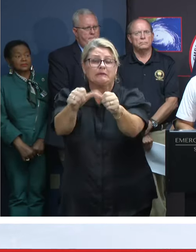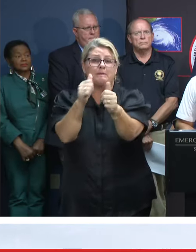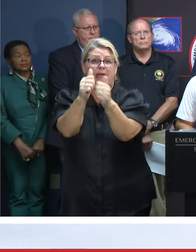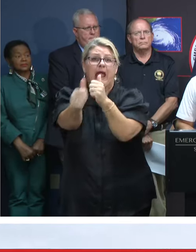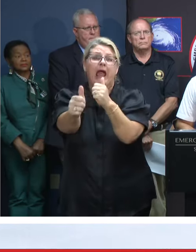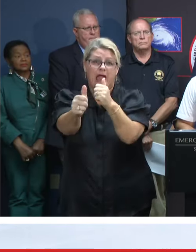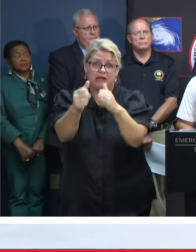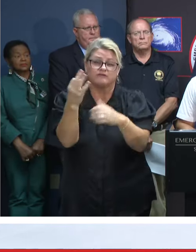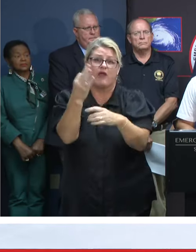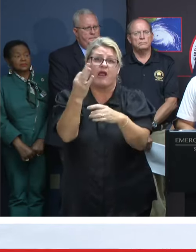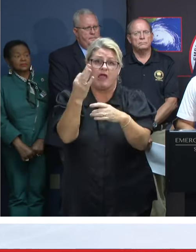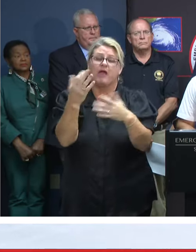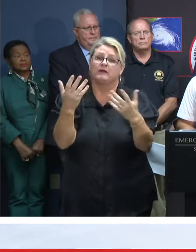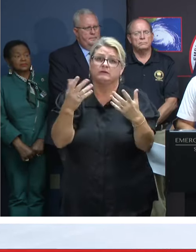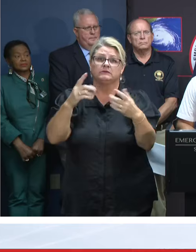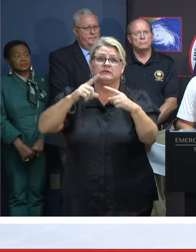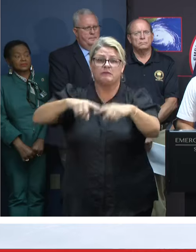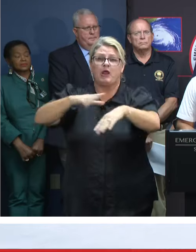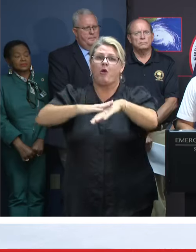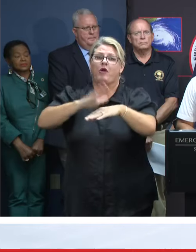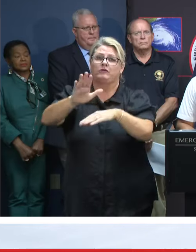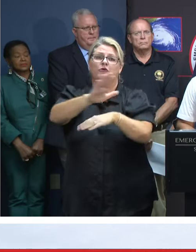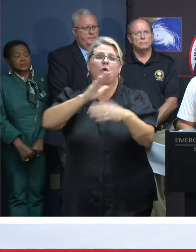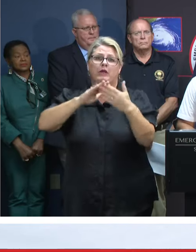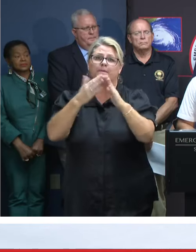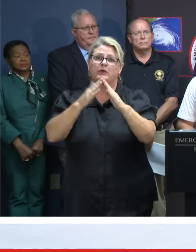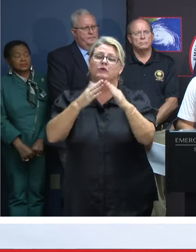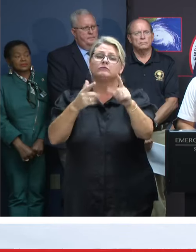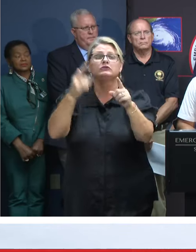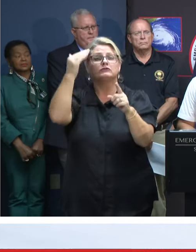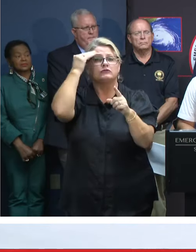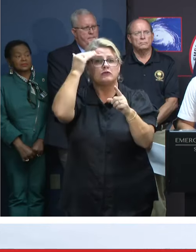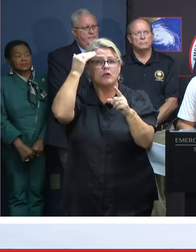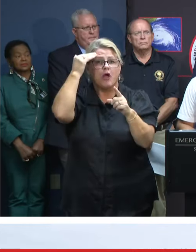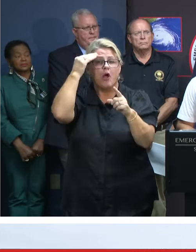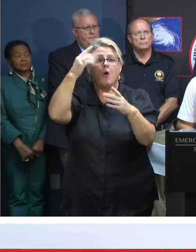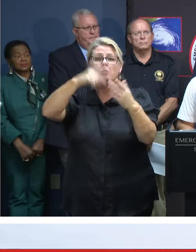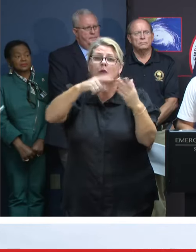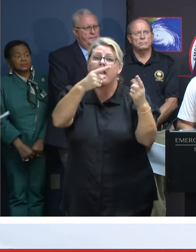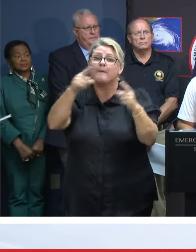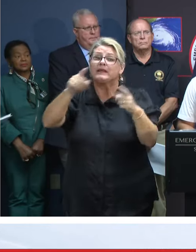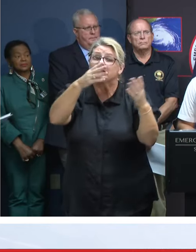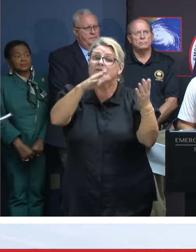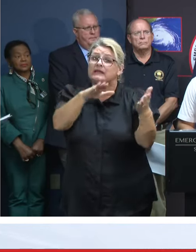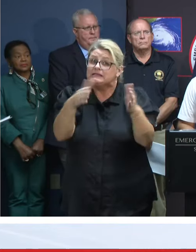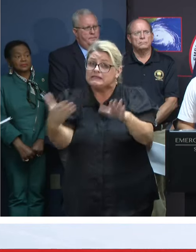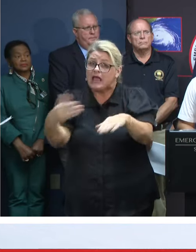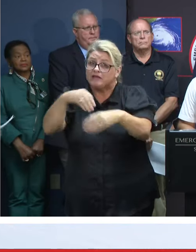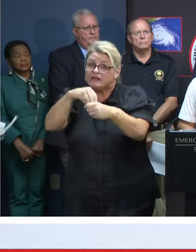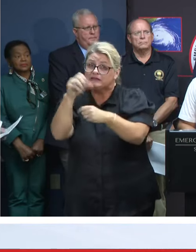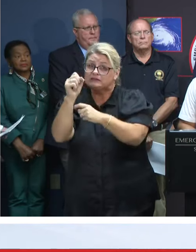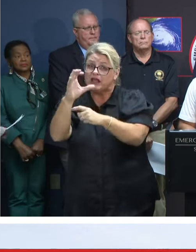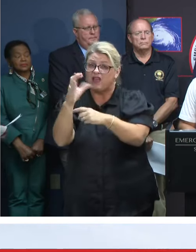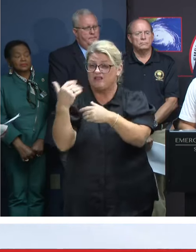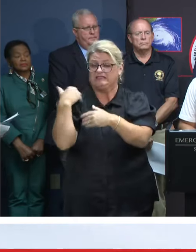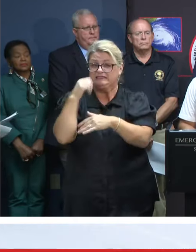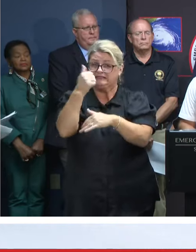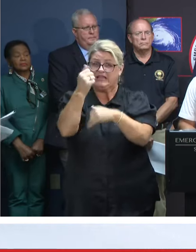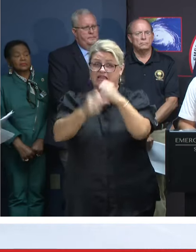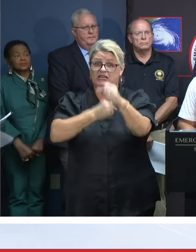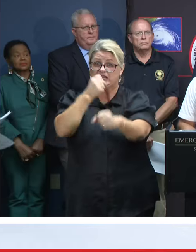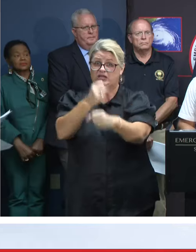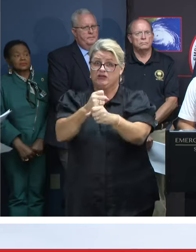isolating some communities. Please be aware that the majority of the tropical-related fatalities in South Carolina over the past 10 years